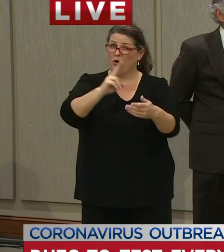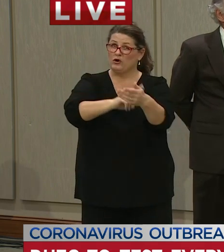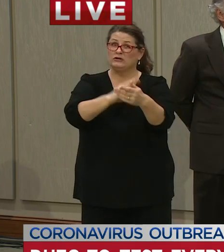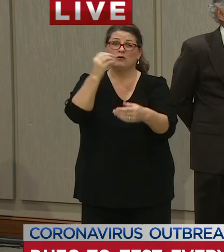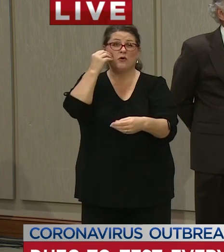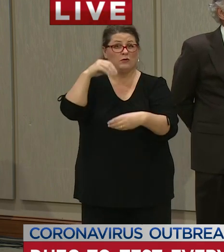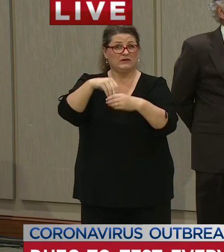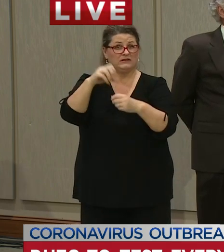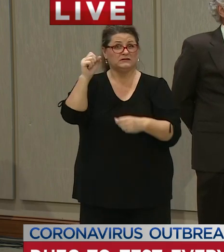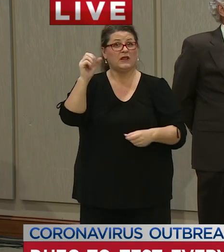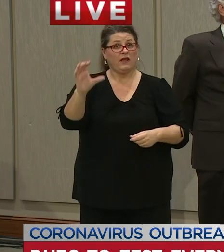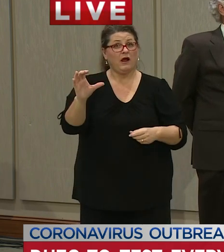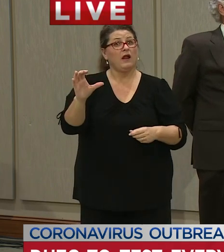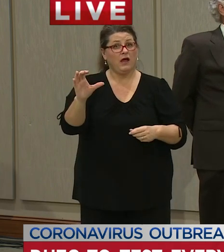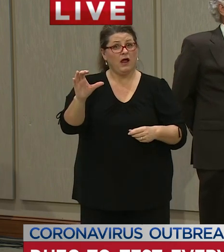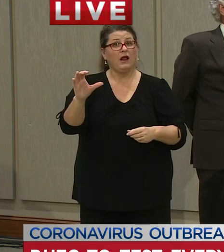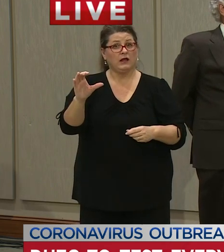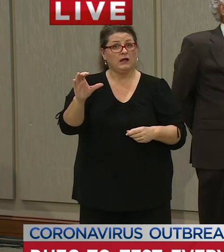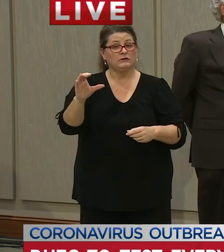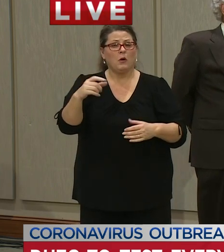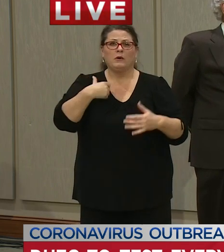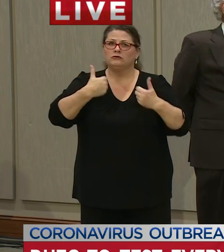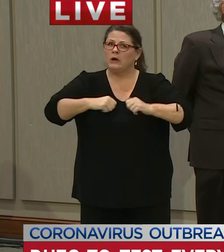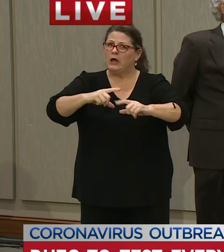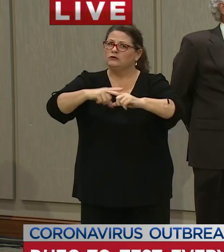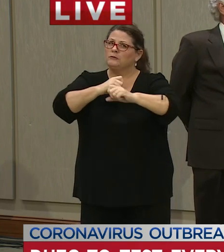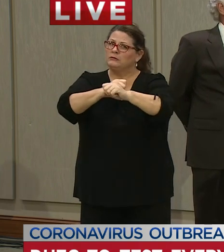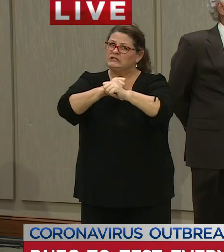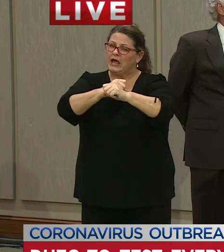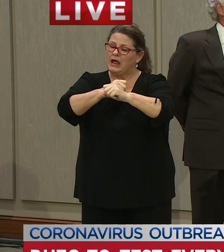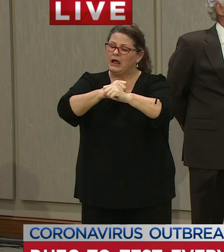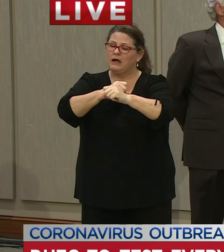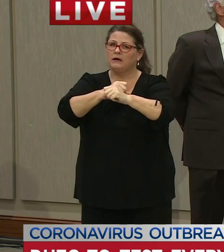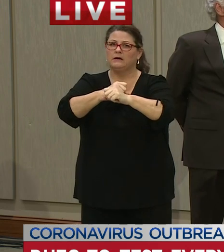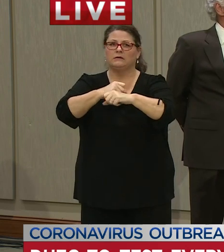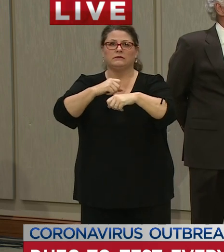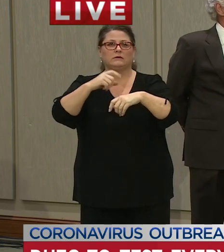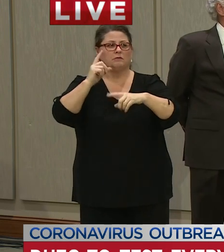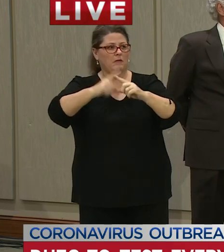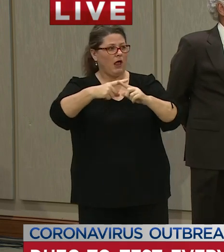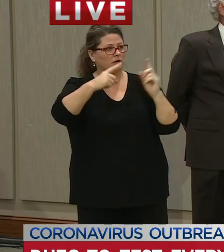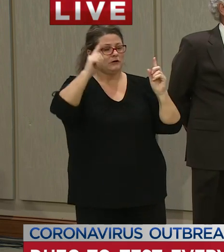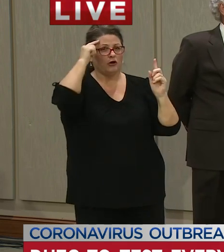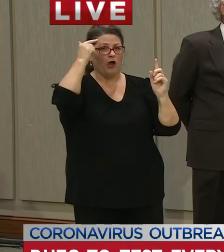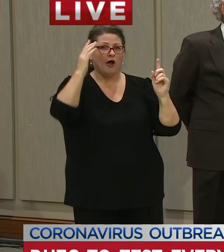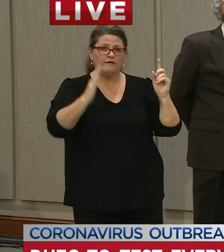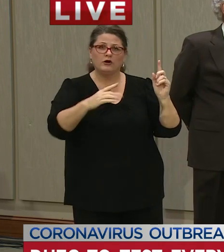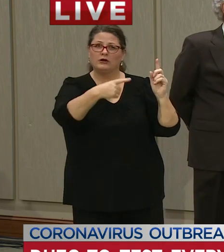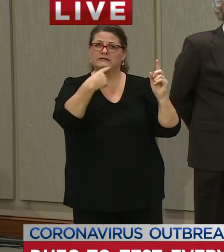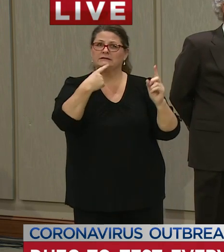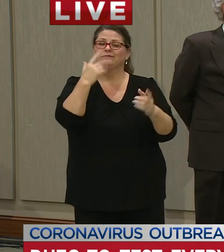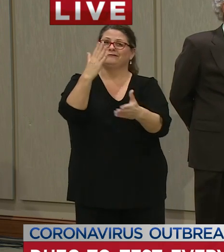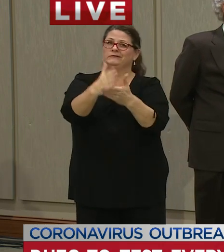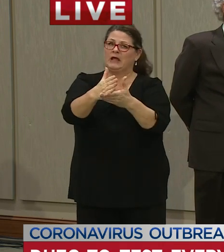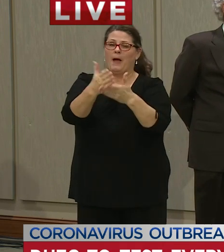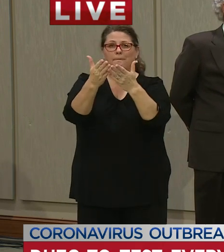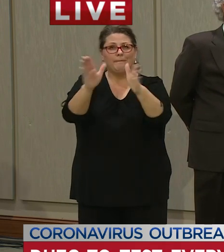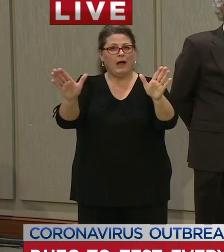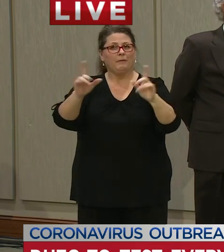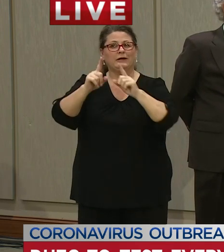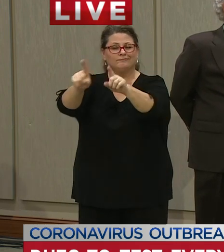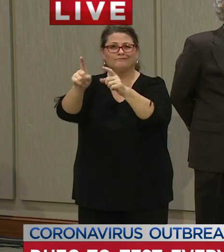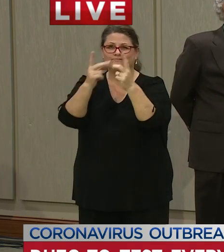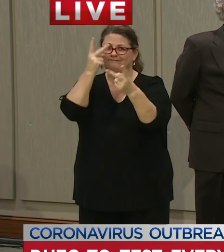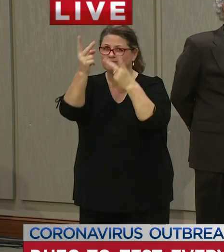while protection measures have been put in place including the governor's executive order on March 13th that stopped public visitation to these